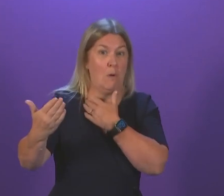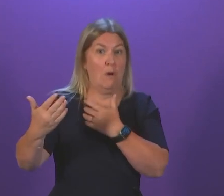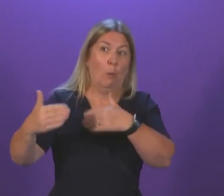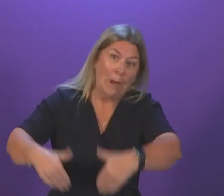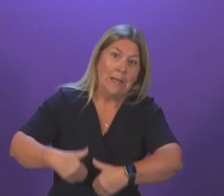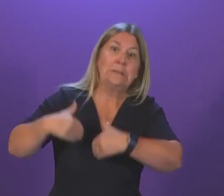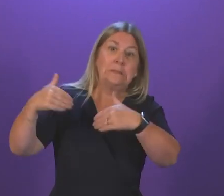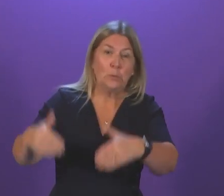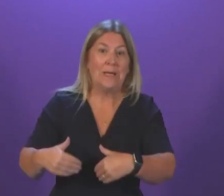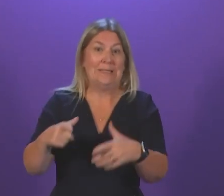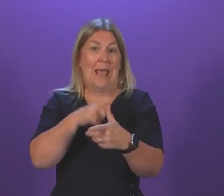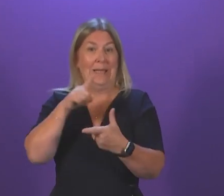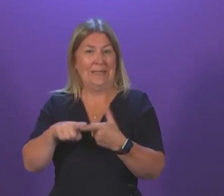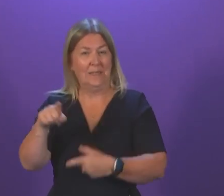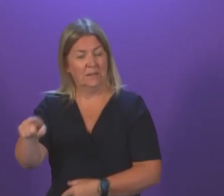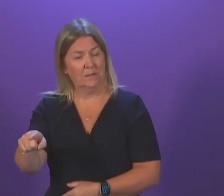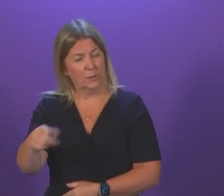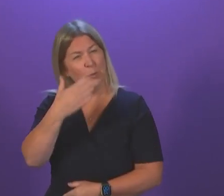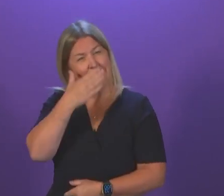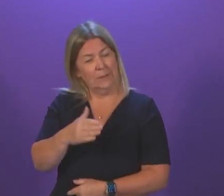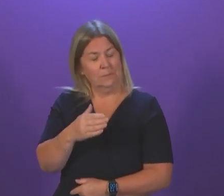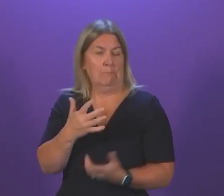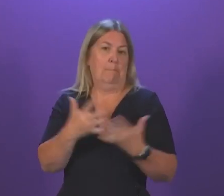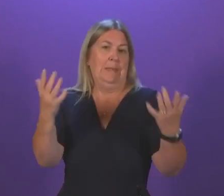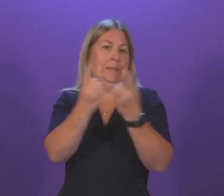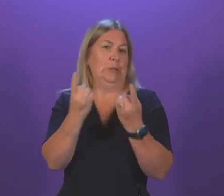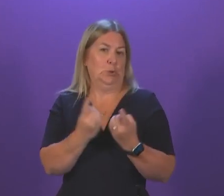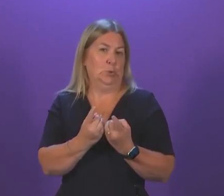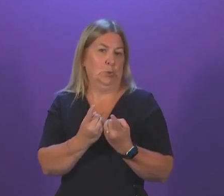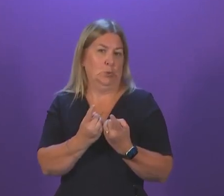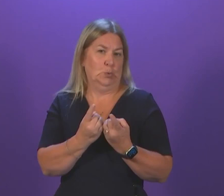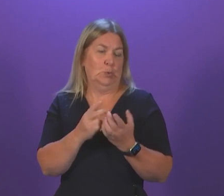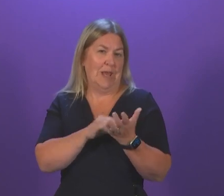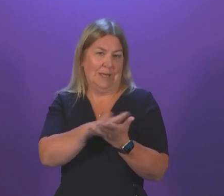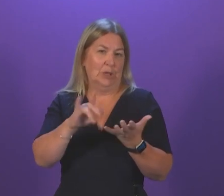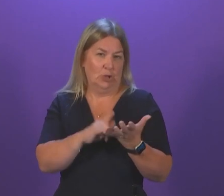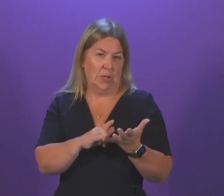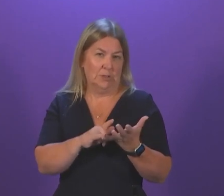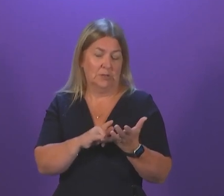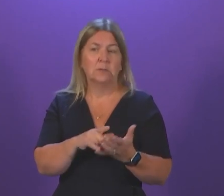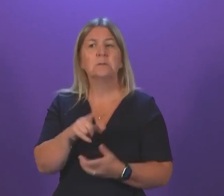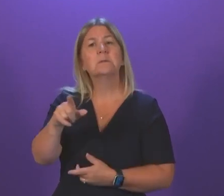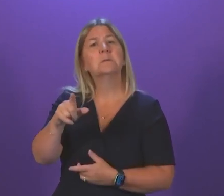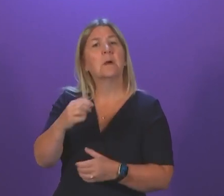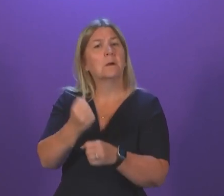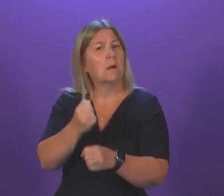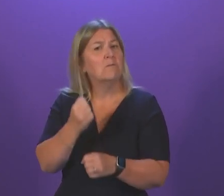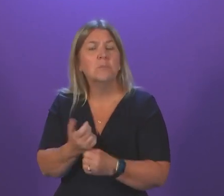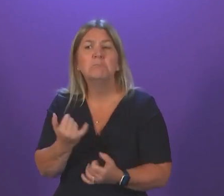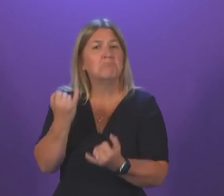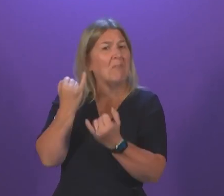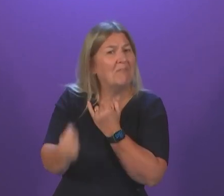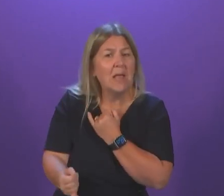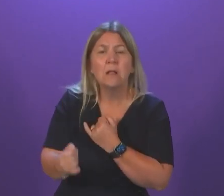longer term issues in Scotland's health service. This government failed to properly resource our ambulance service. This government